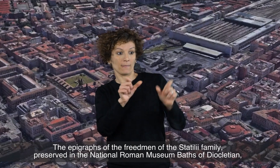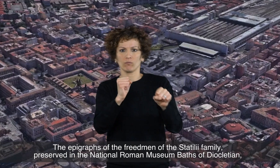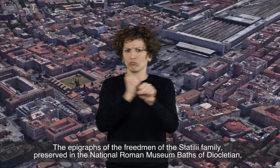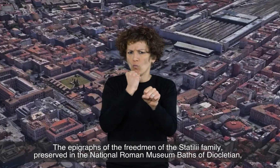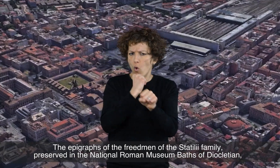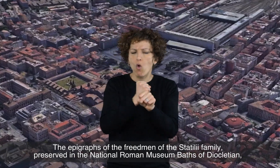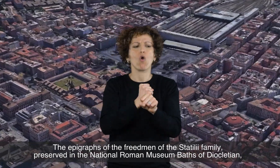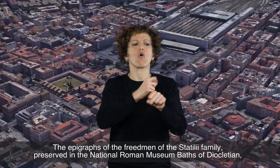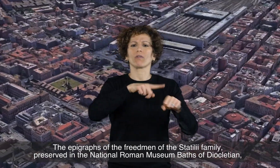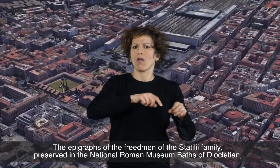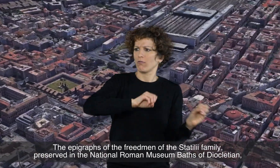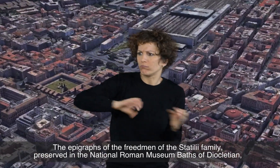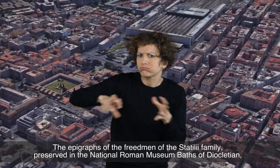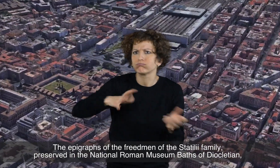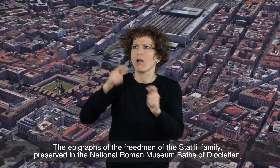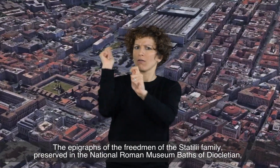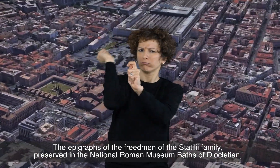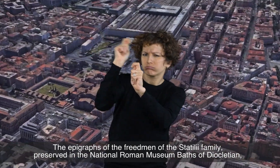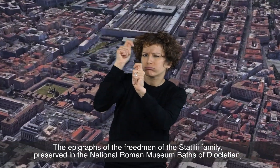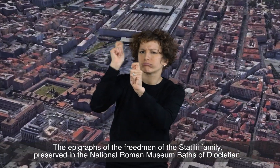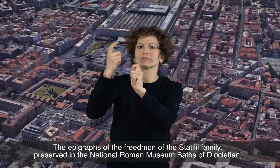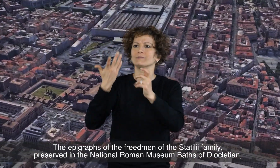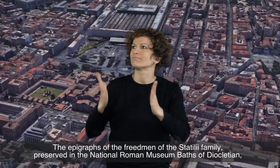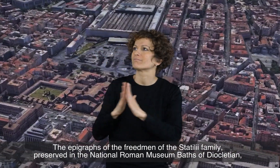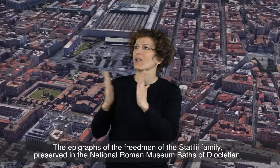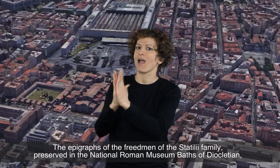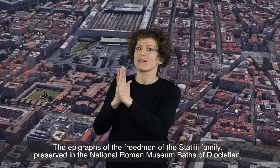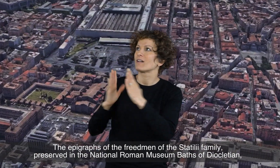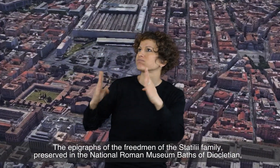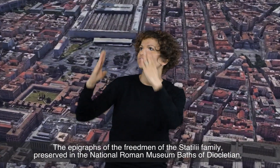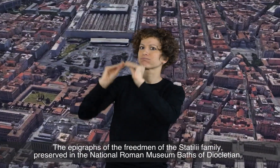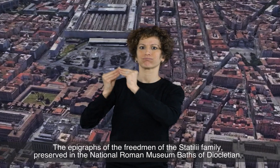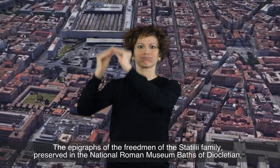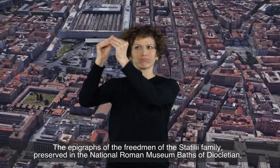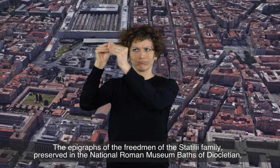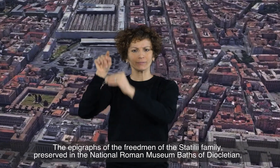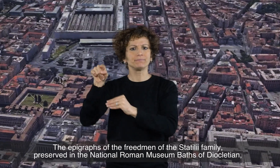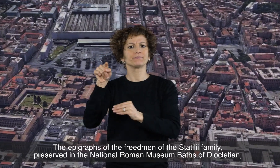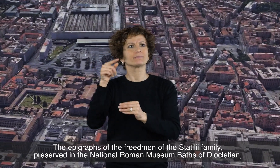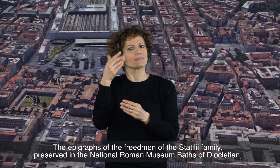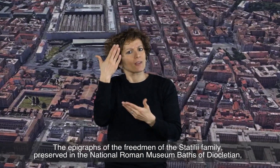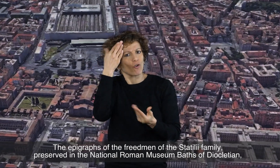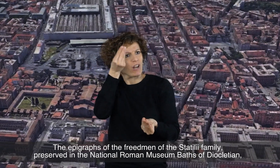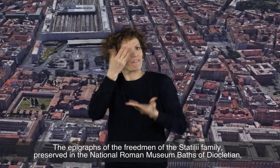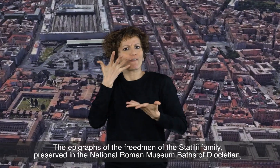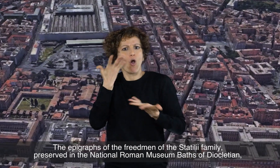The epigraphs of the freedmen of the Statili family, preserved in the National Roman